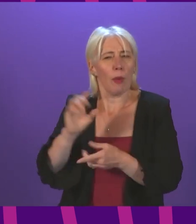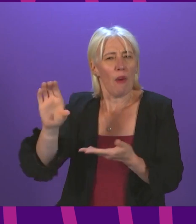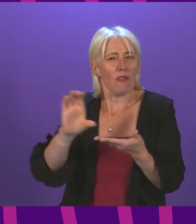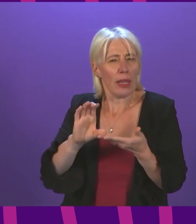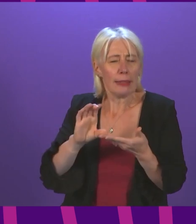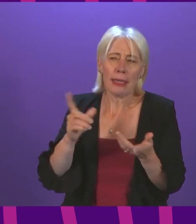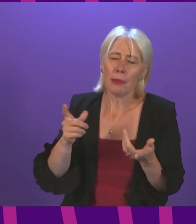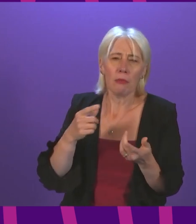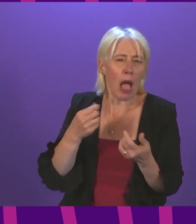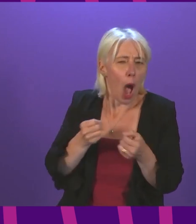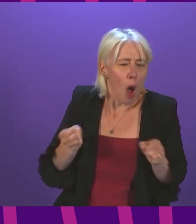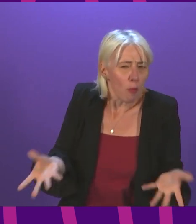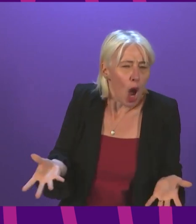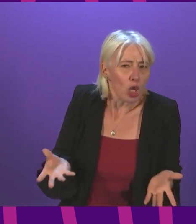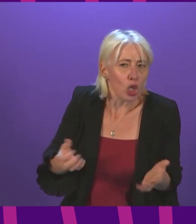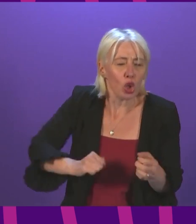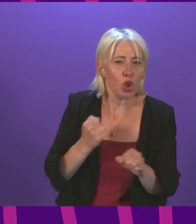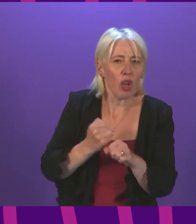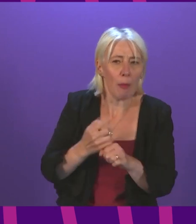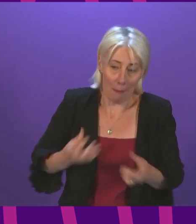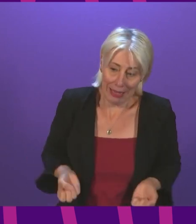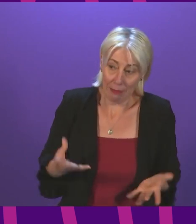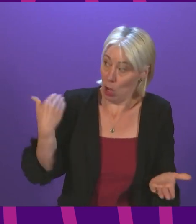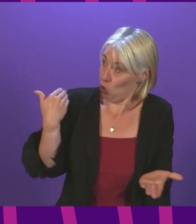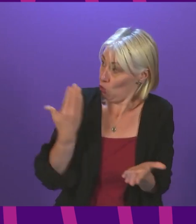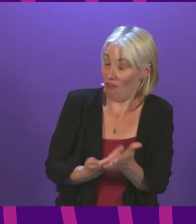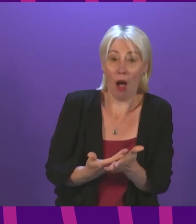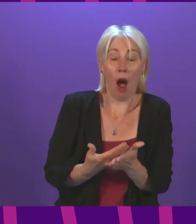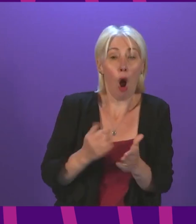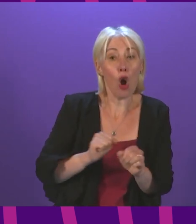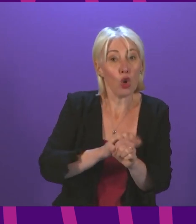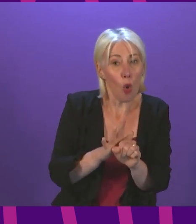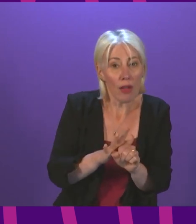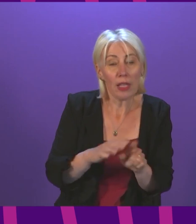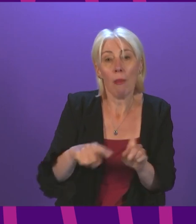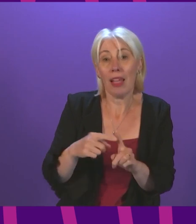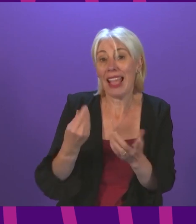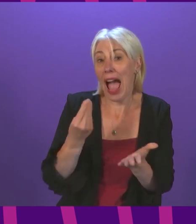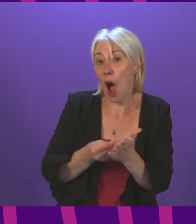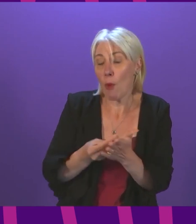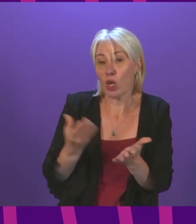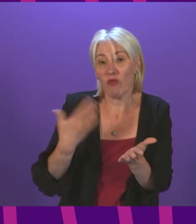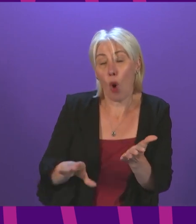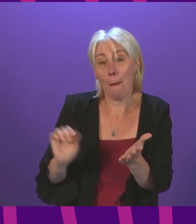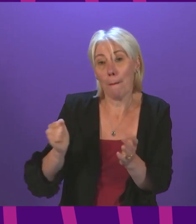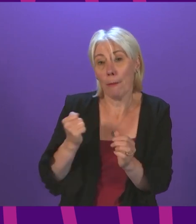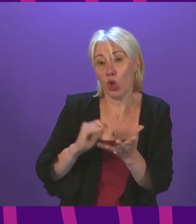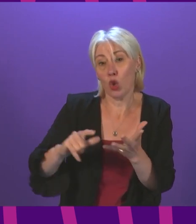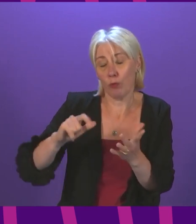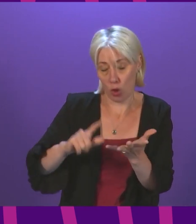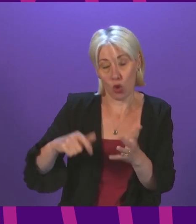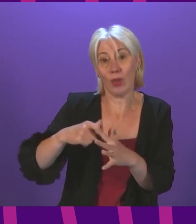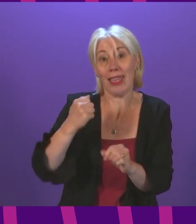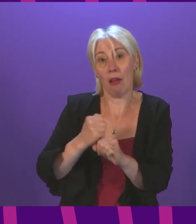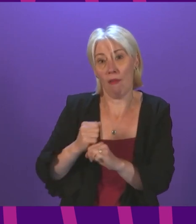say how much the scottish government has spent on covid so far and how much has been received from westminster first minister i'm happy to